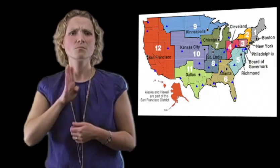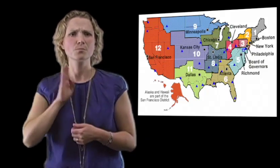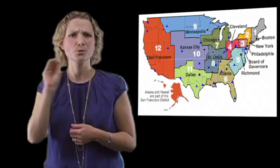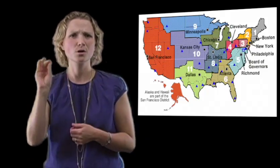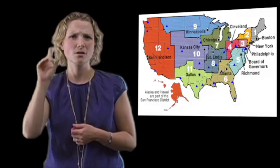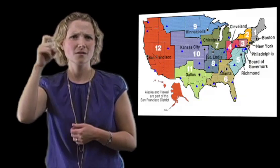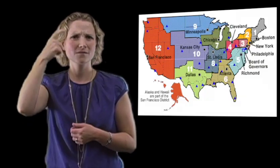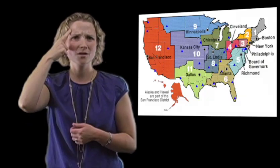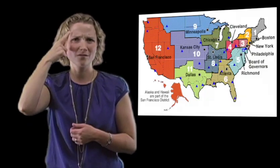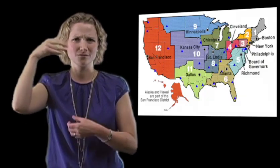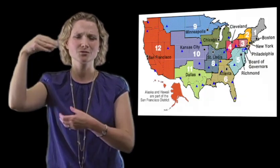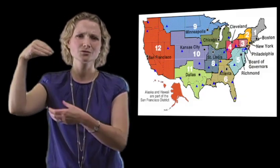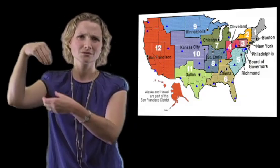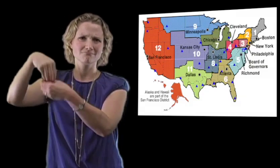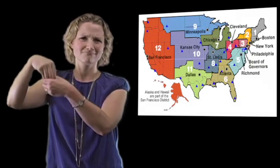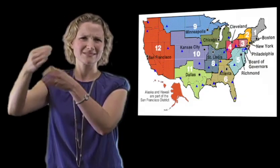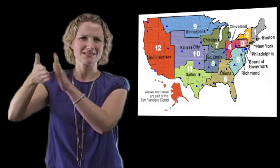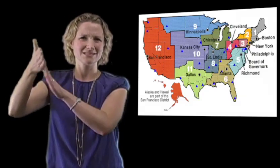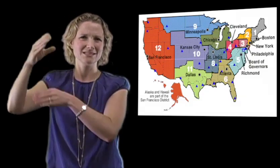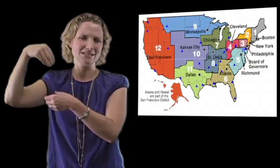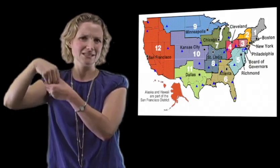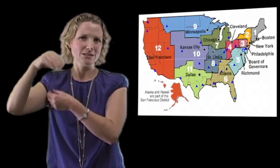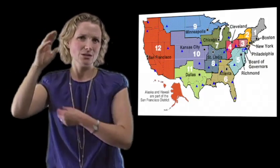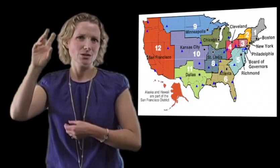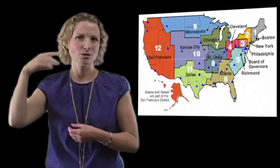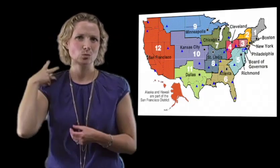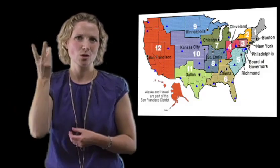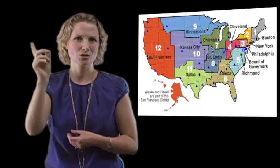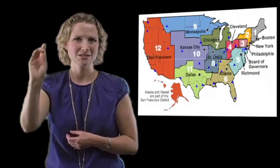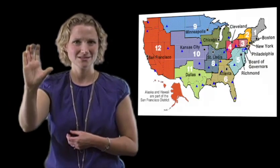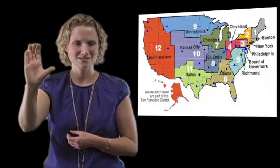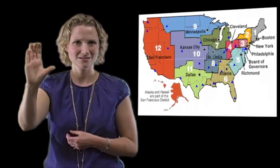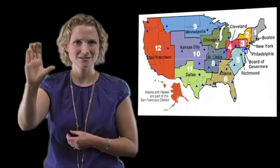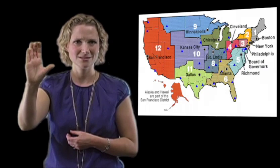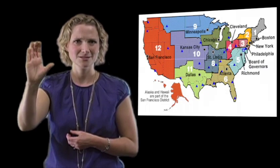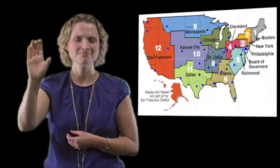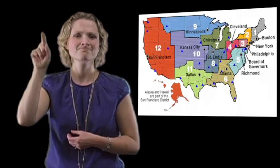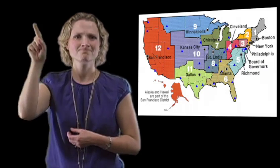And above that is the Board of Governors, which is located and run in Washington, D.C.